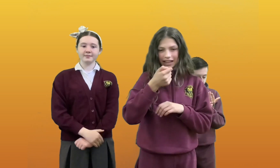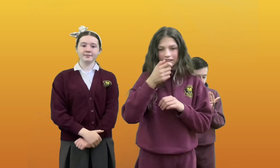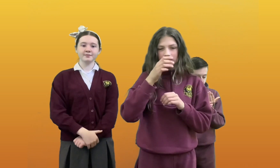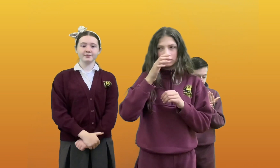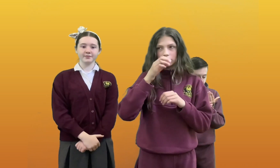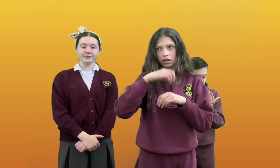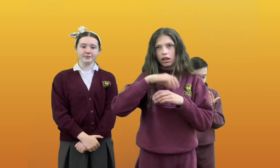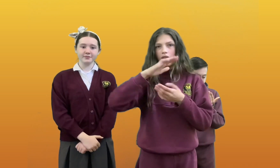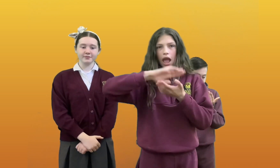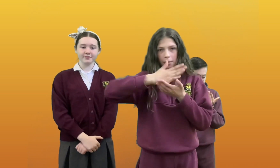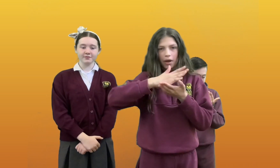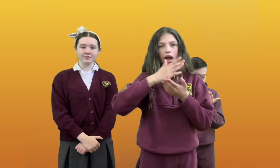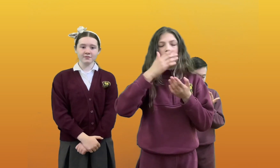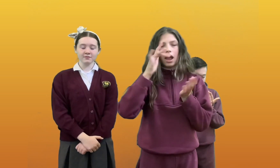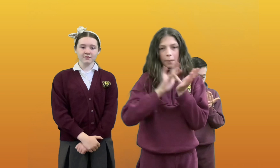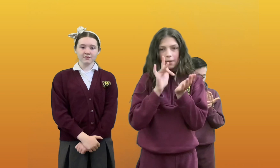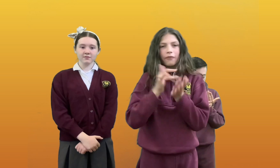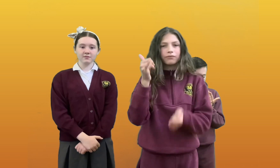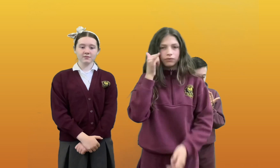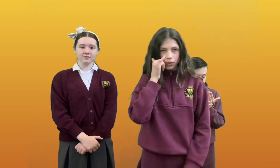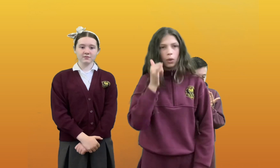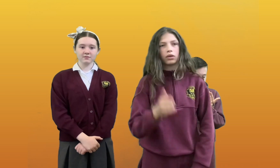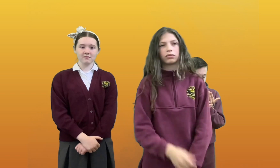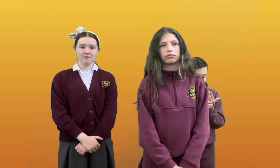iPads or phones. Never.